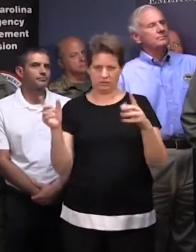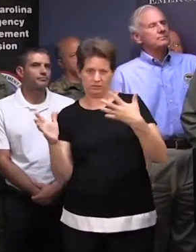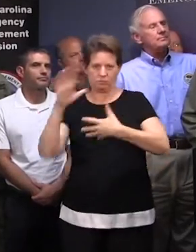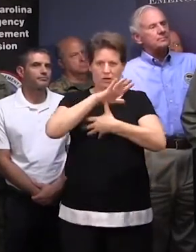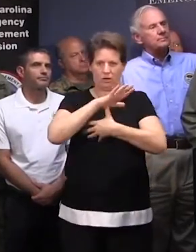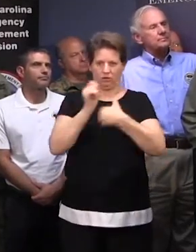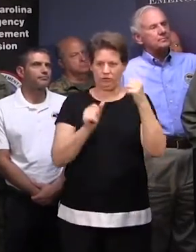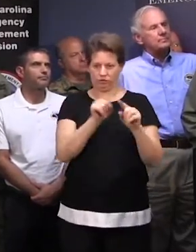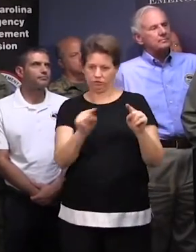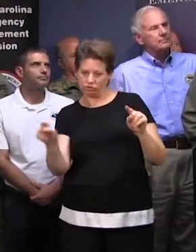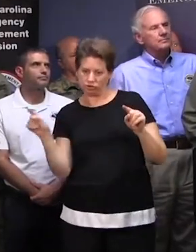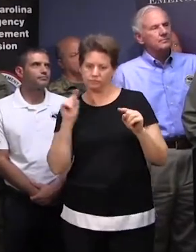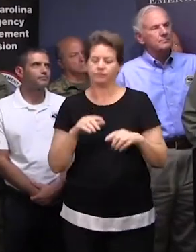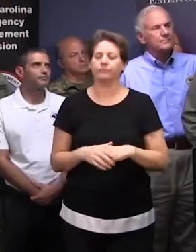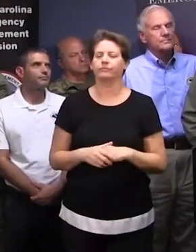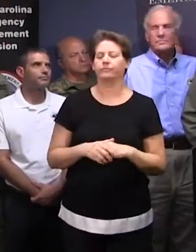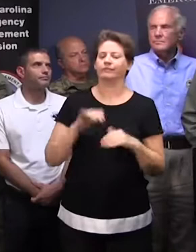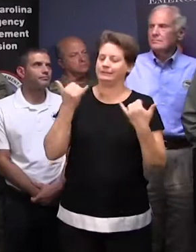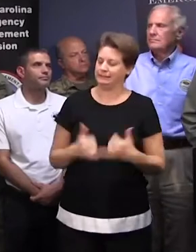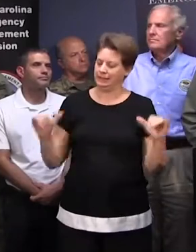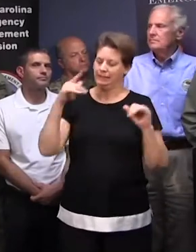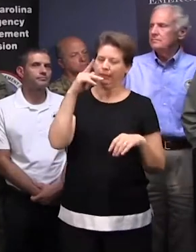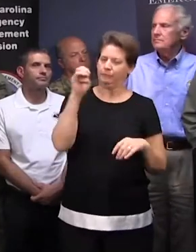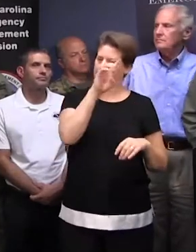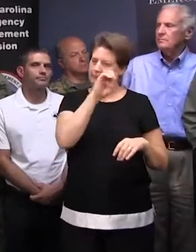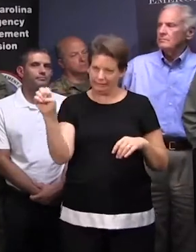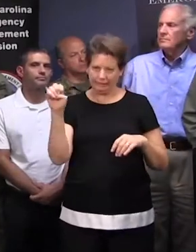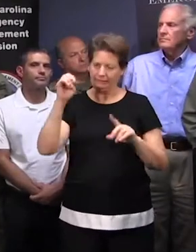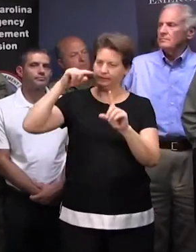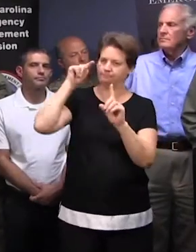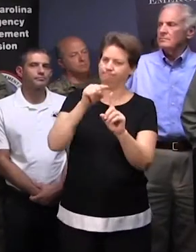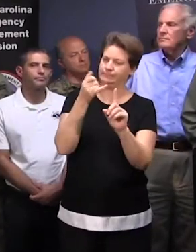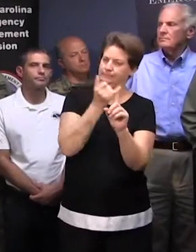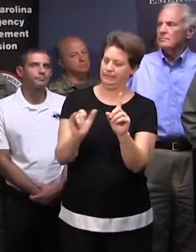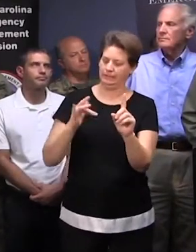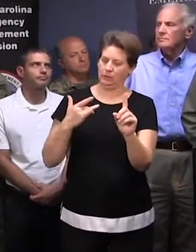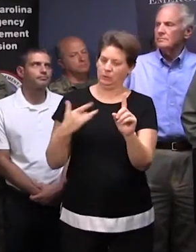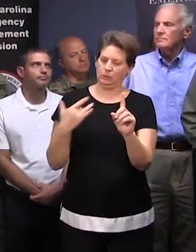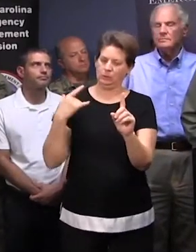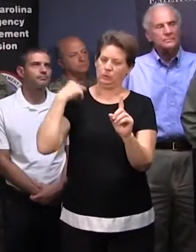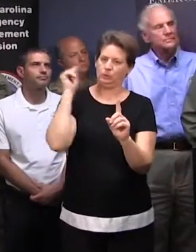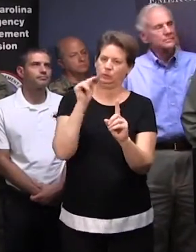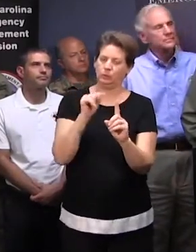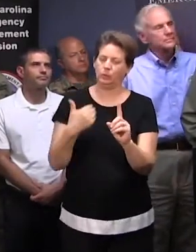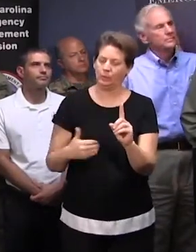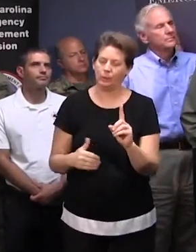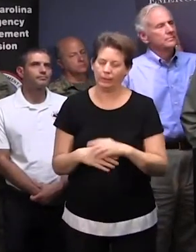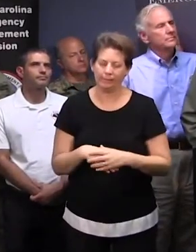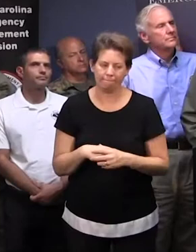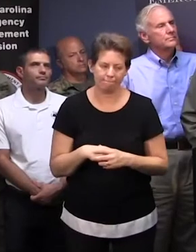lists. Still, the Petey Basin is our area of greatest concern because the